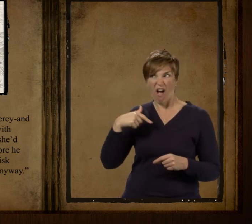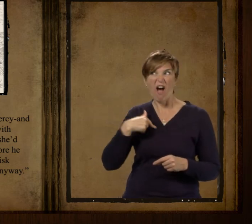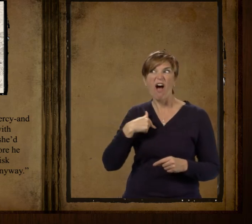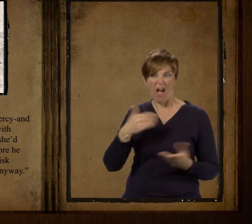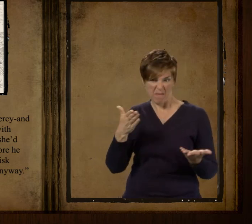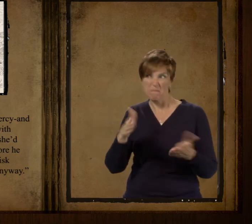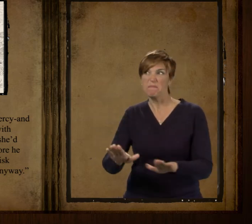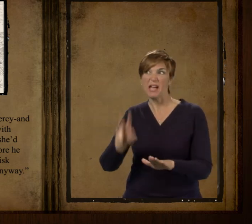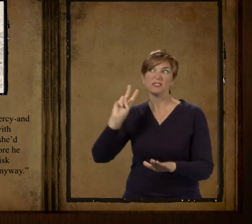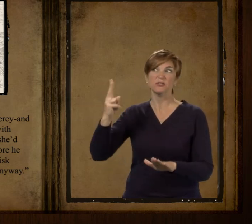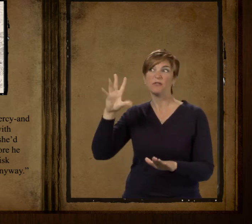half that she don't anyway